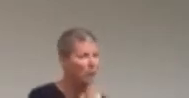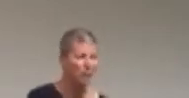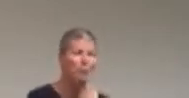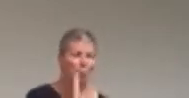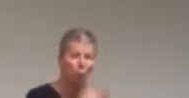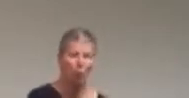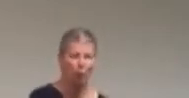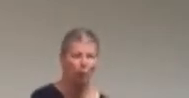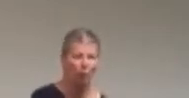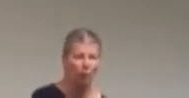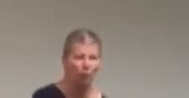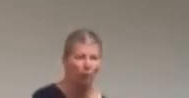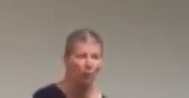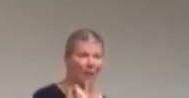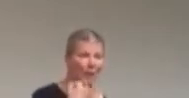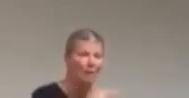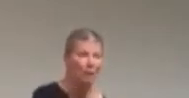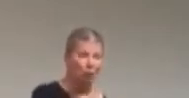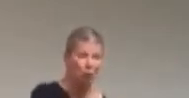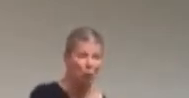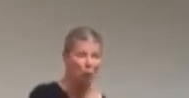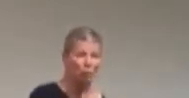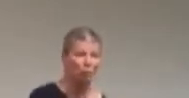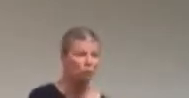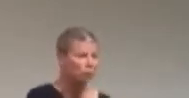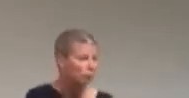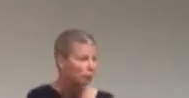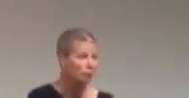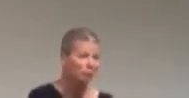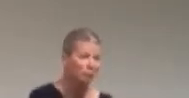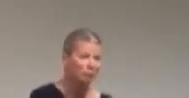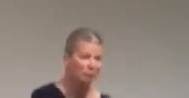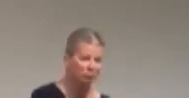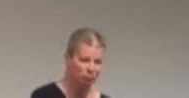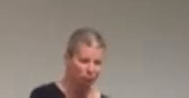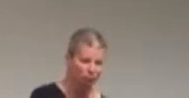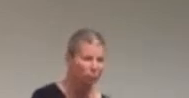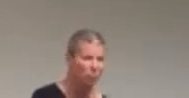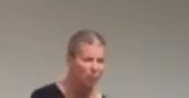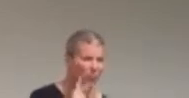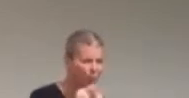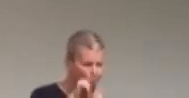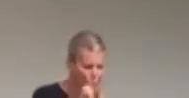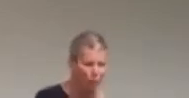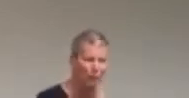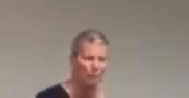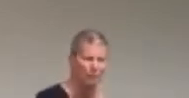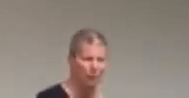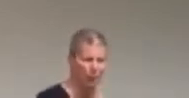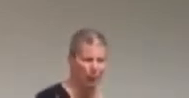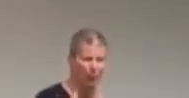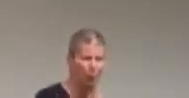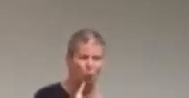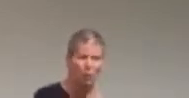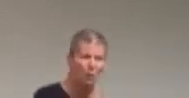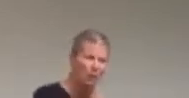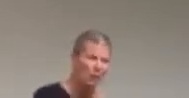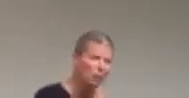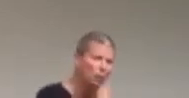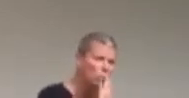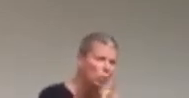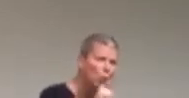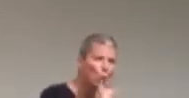more interested in it. The more enthusiastic you are, the more they're going to be receptive of it. So, it depends who you are, what you want to say,